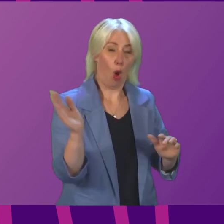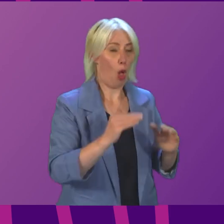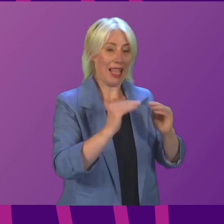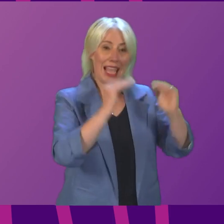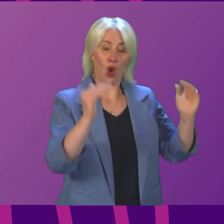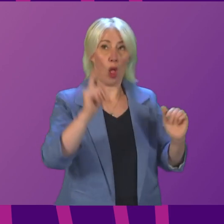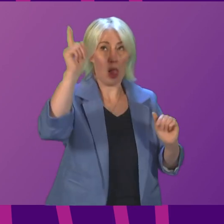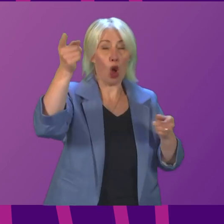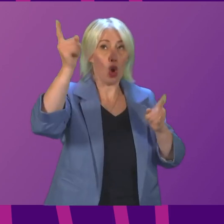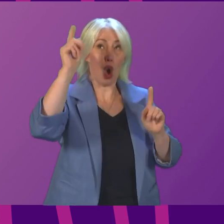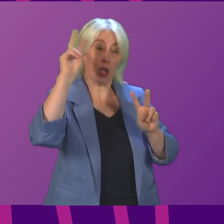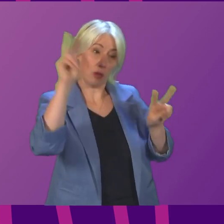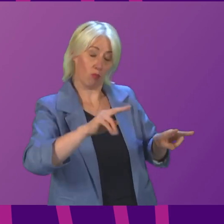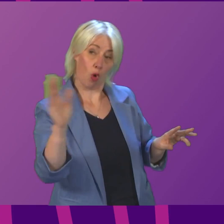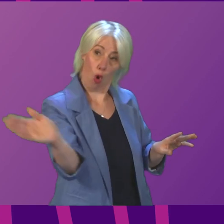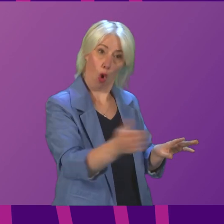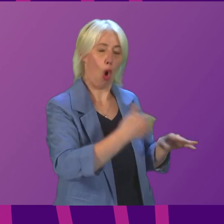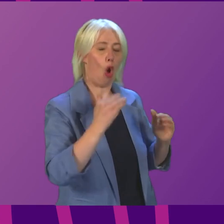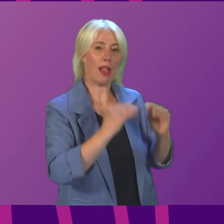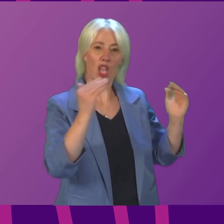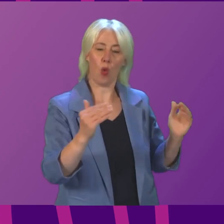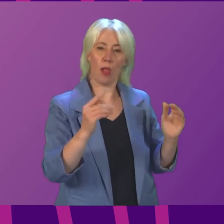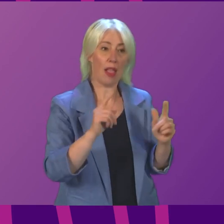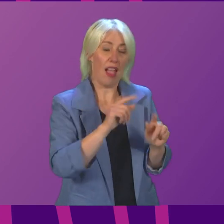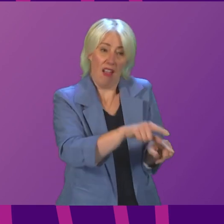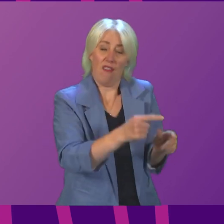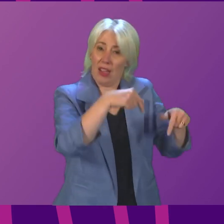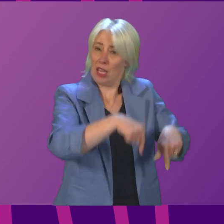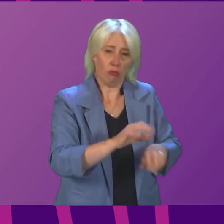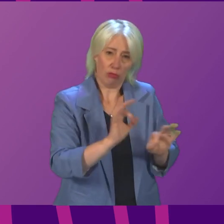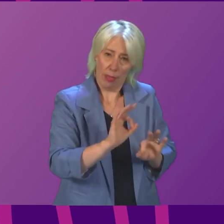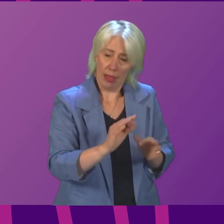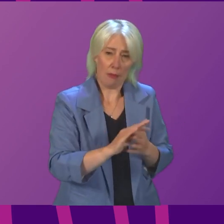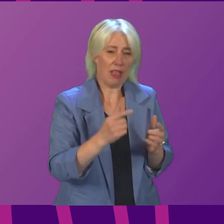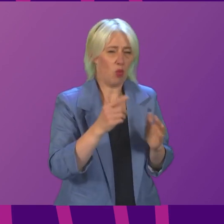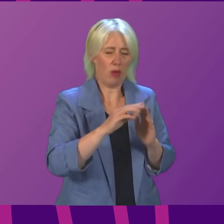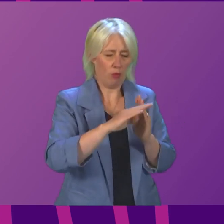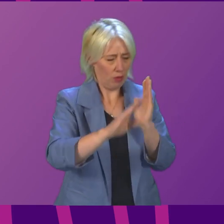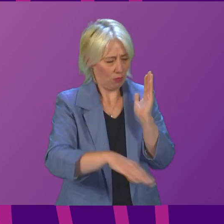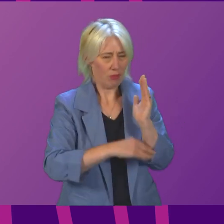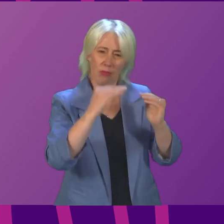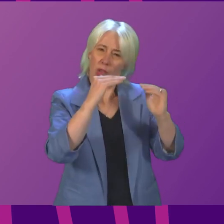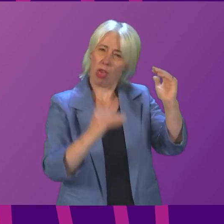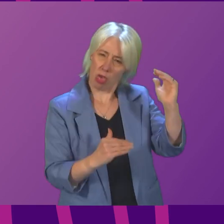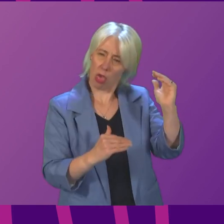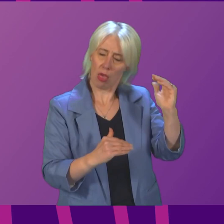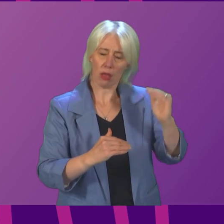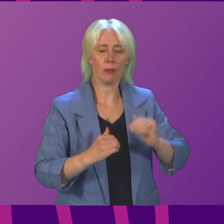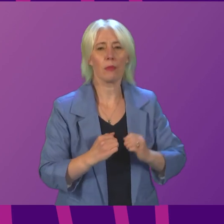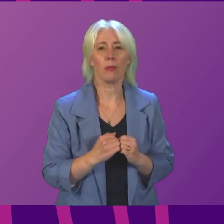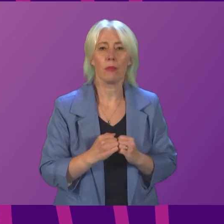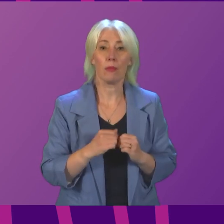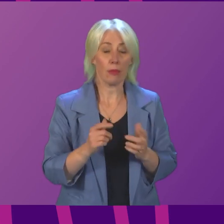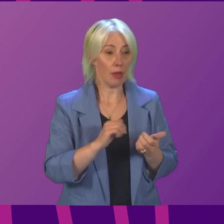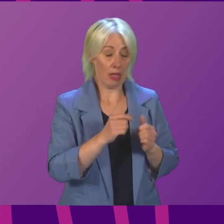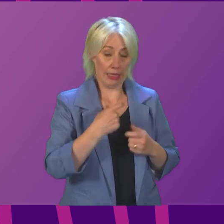sight, we would be diminished and impoverished in every spiritual and other way. Fellow citizens or